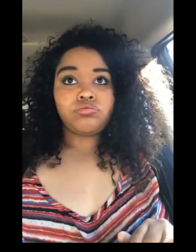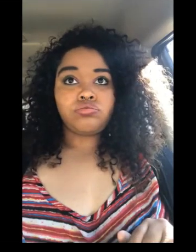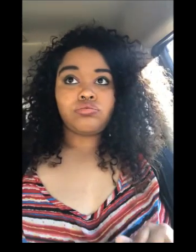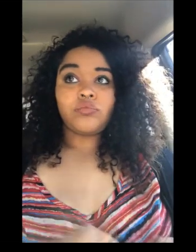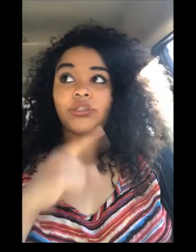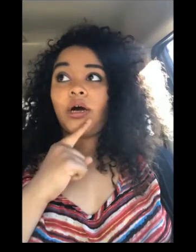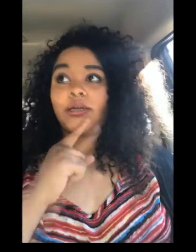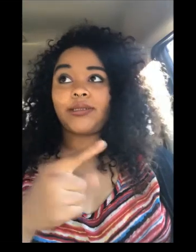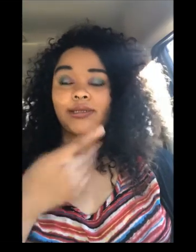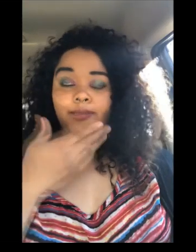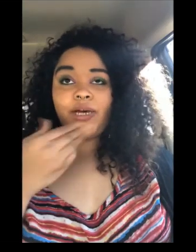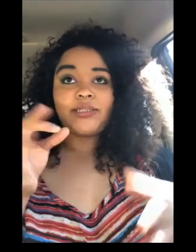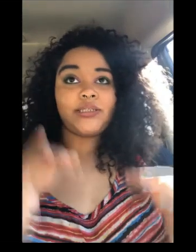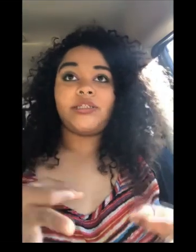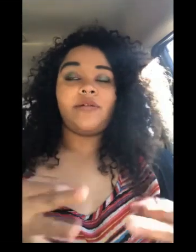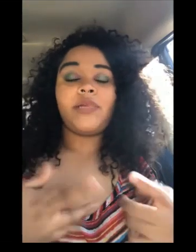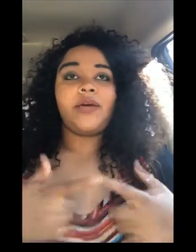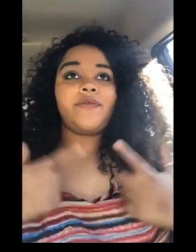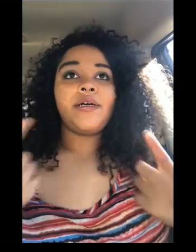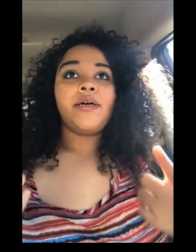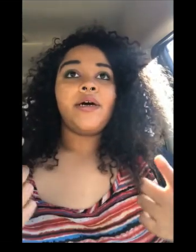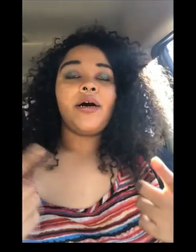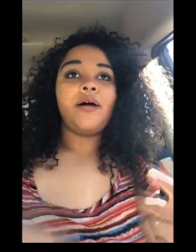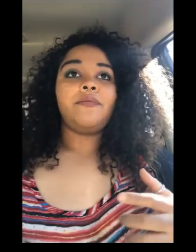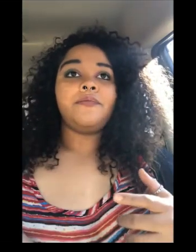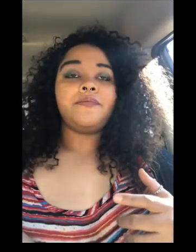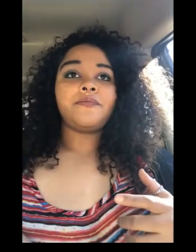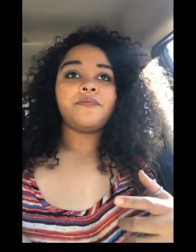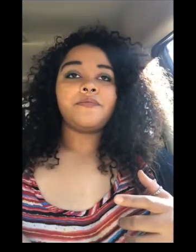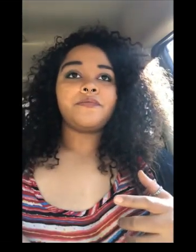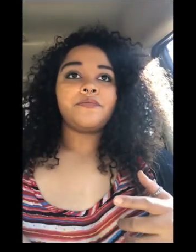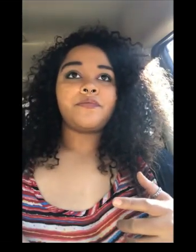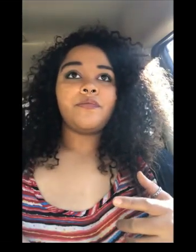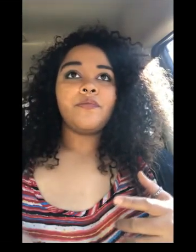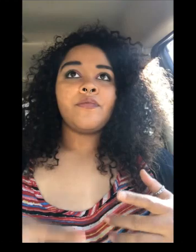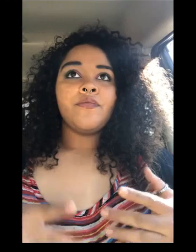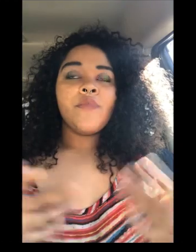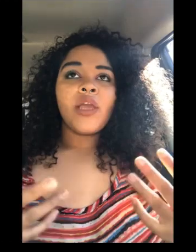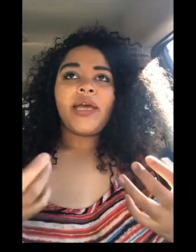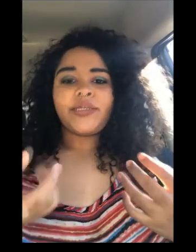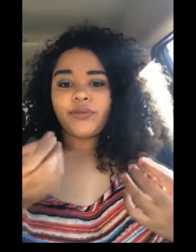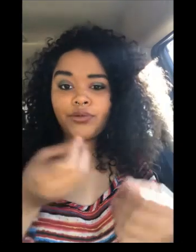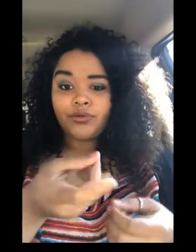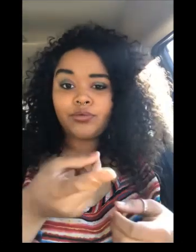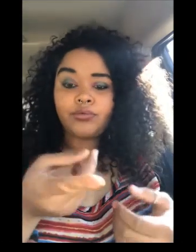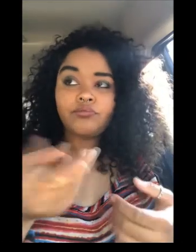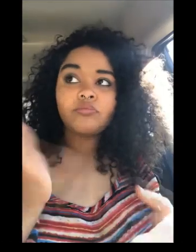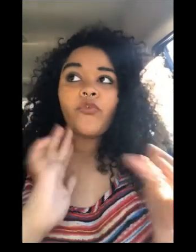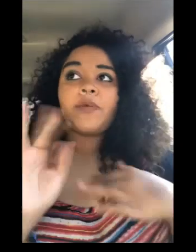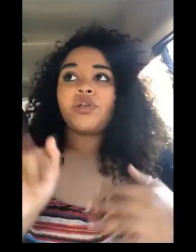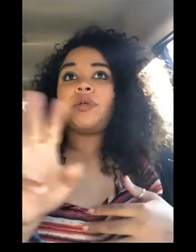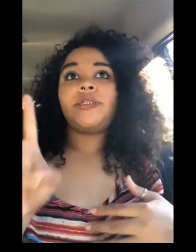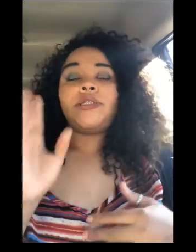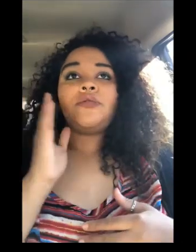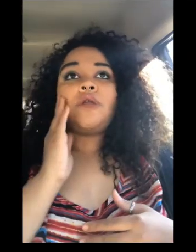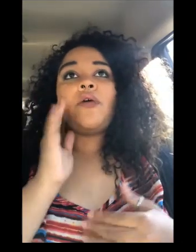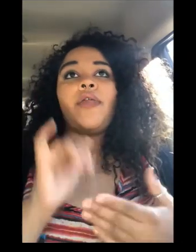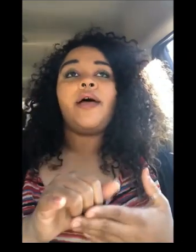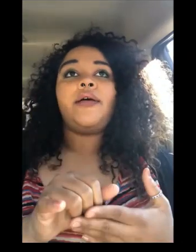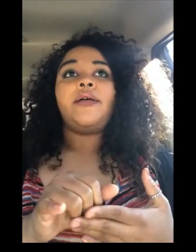which is honestly the best decision of my life um as you former jehovah witnesses you know that